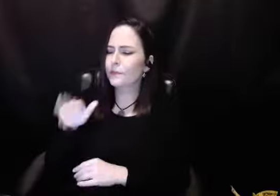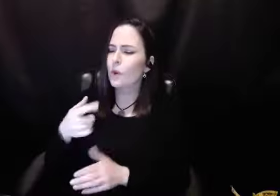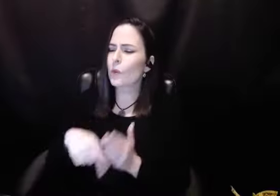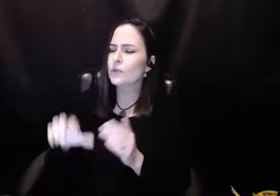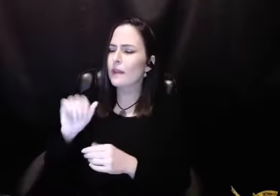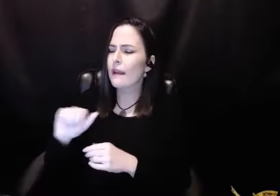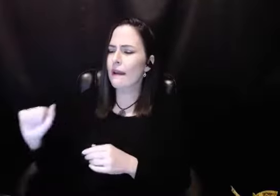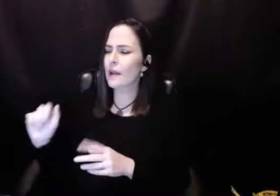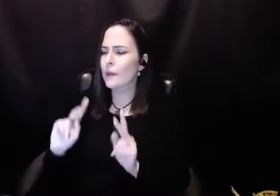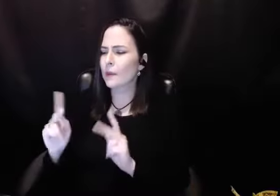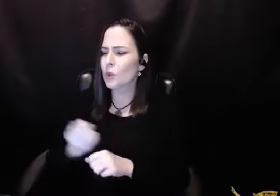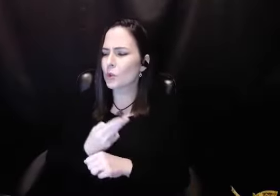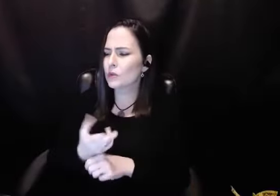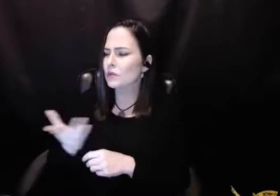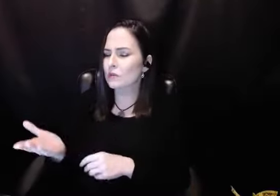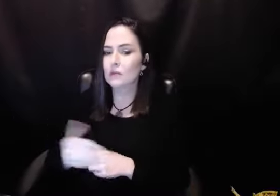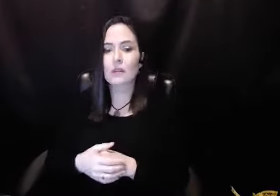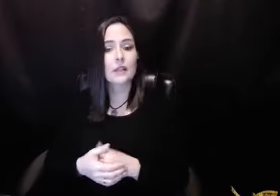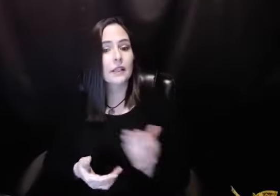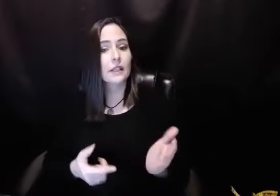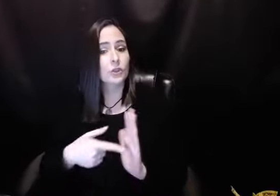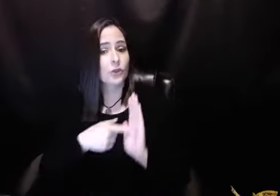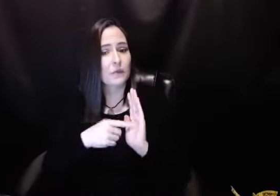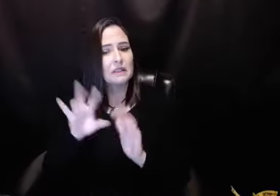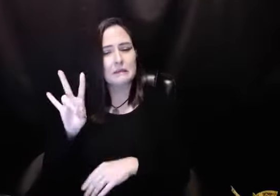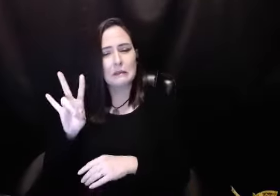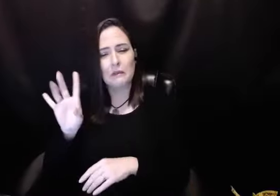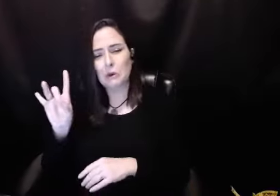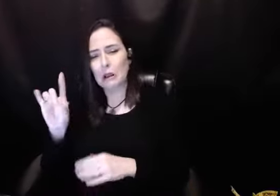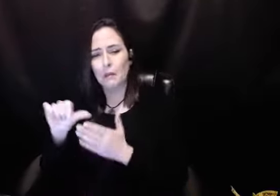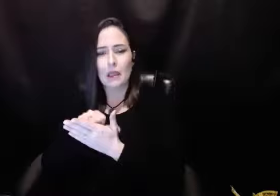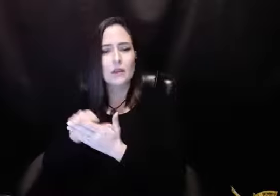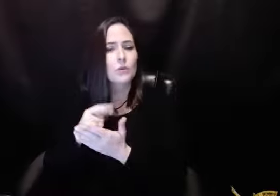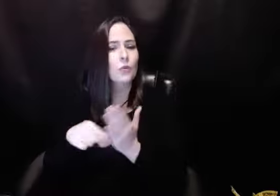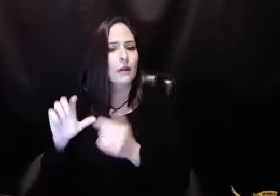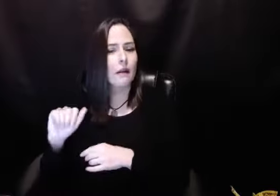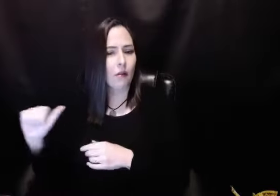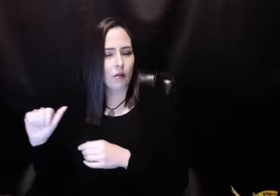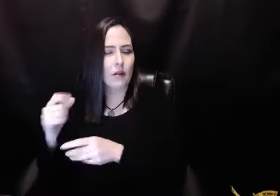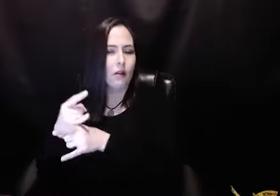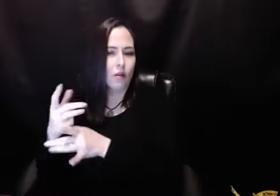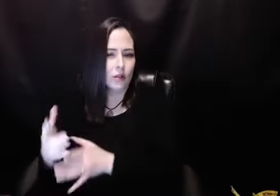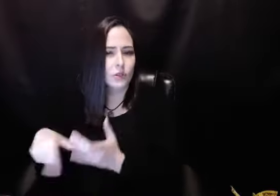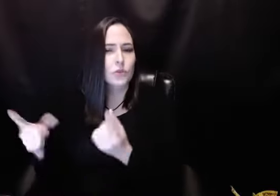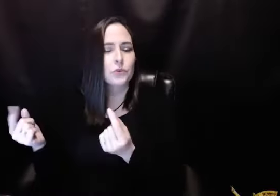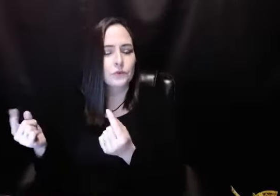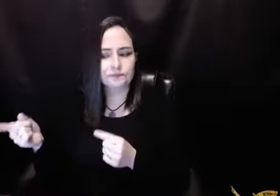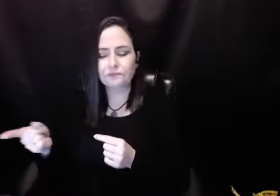House and I asked Joe, I said, what do the alcoholics use? And he showed me a seven or eight page thing of